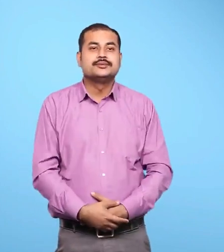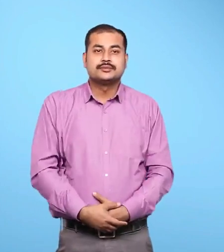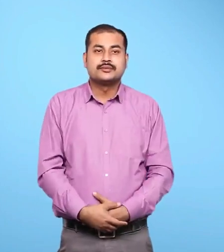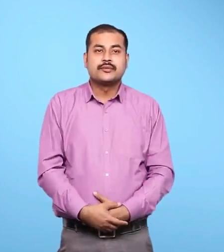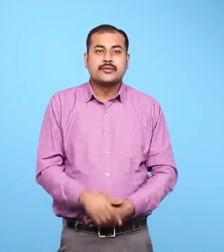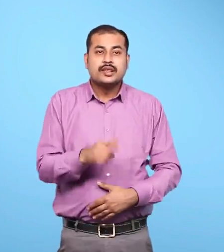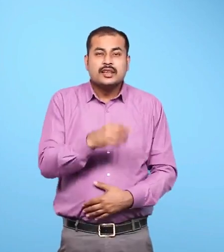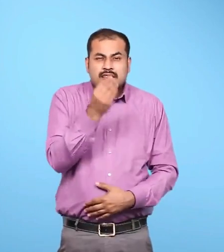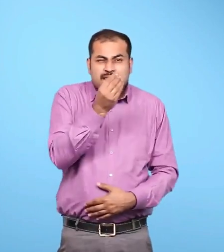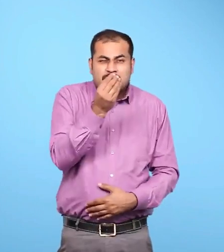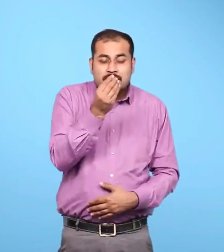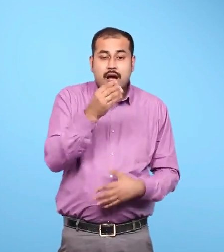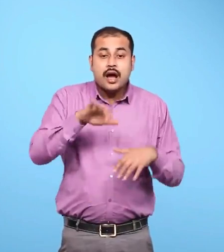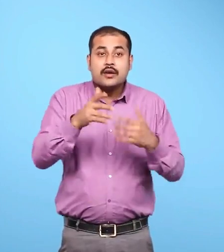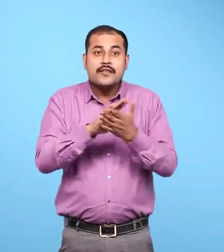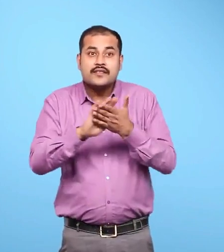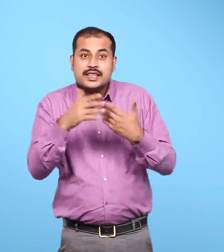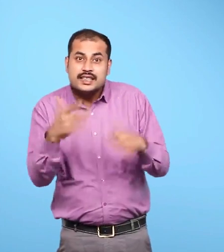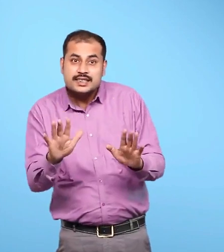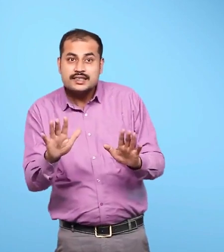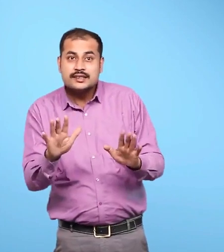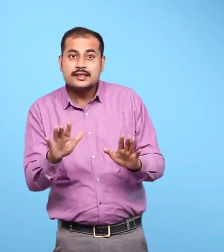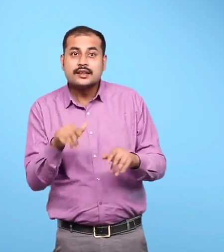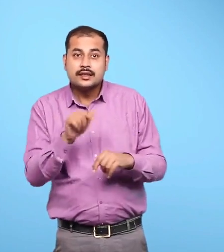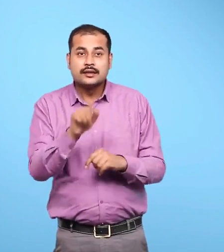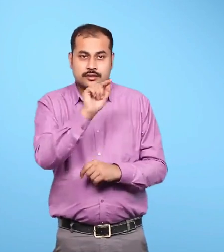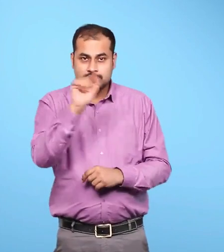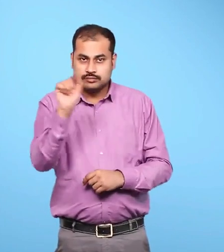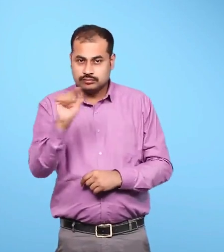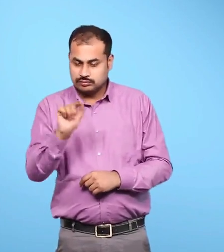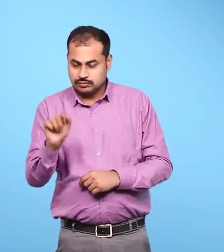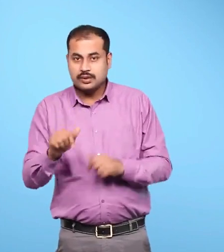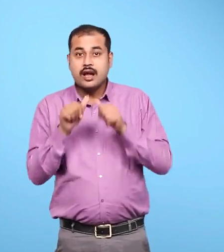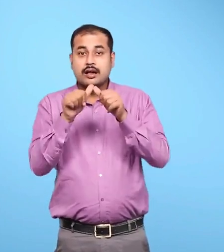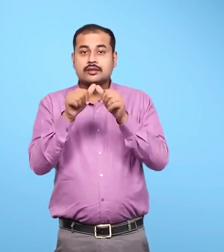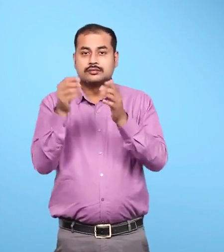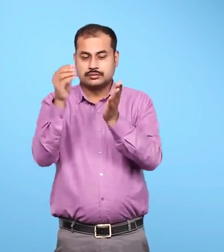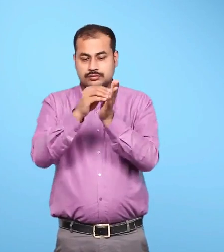Which denote how something is done. The space has been provided for your answers.